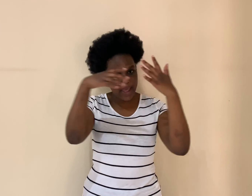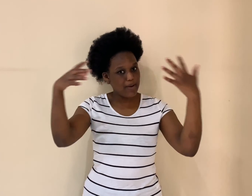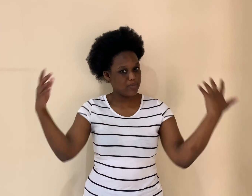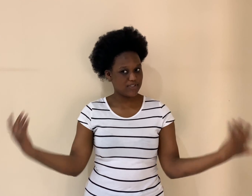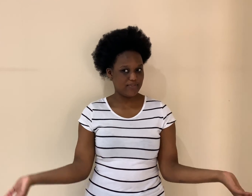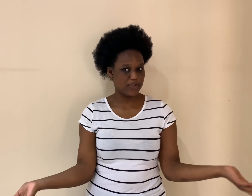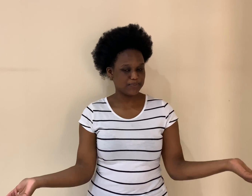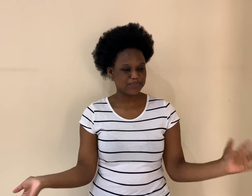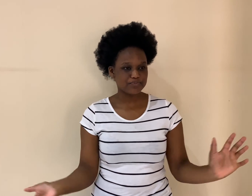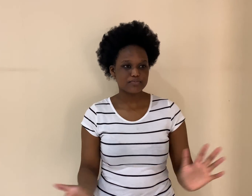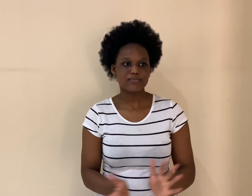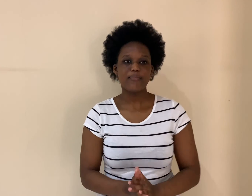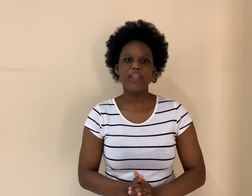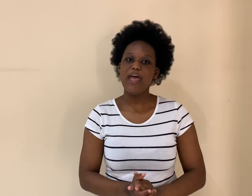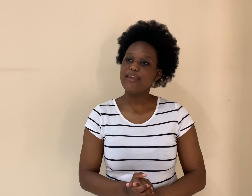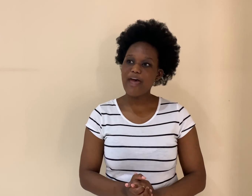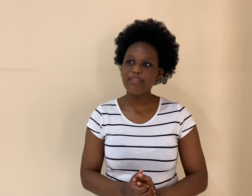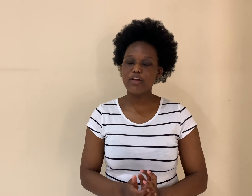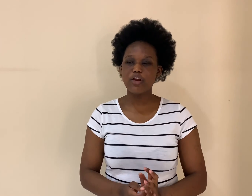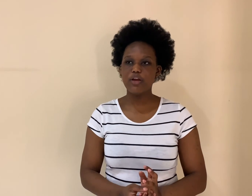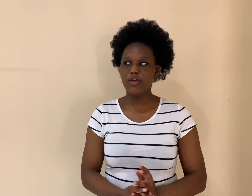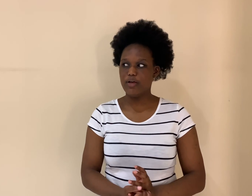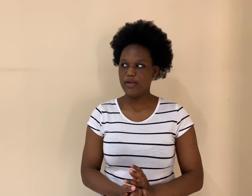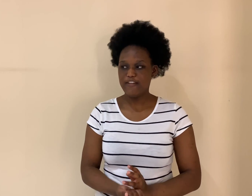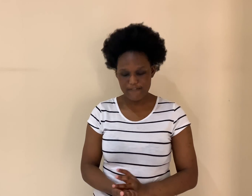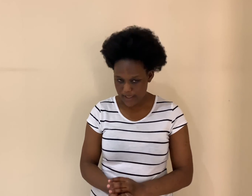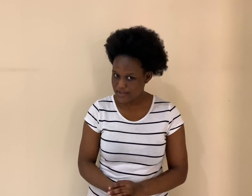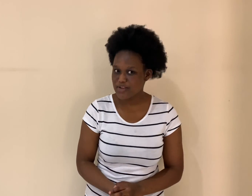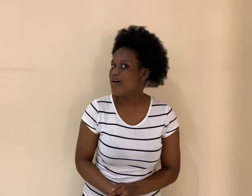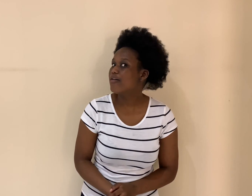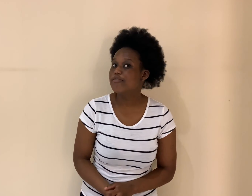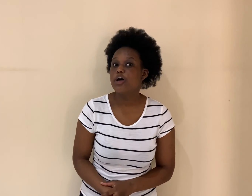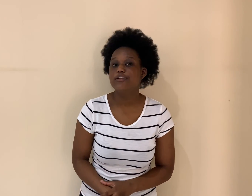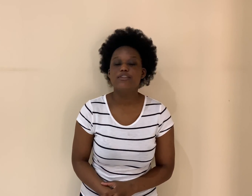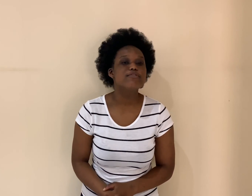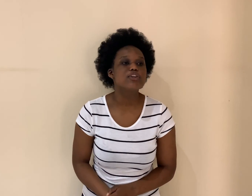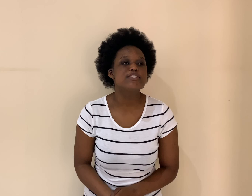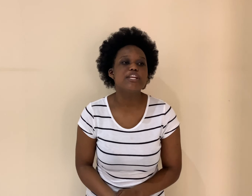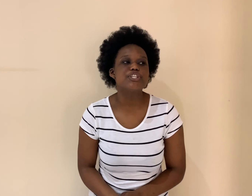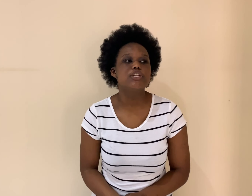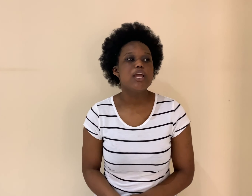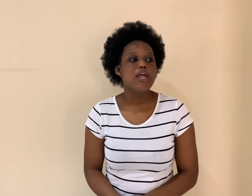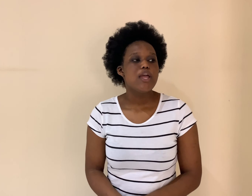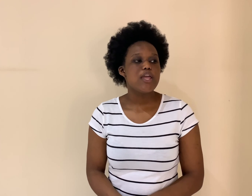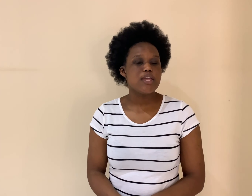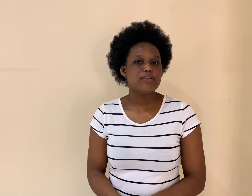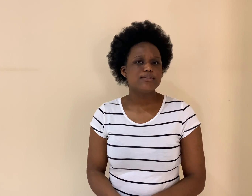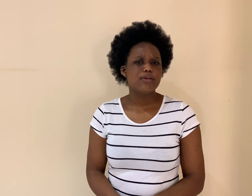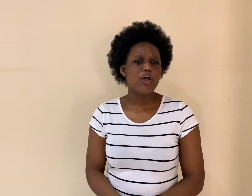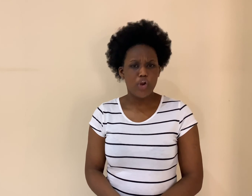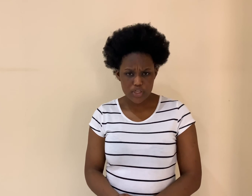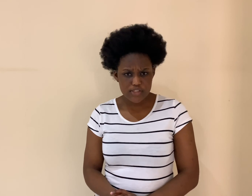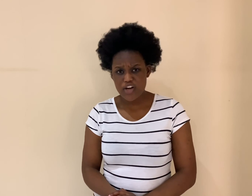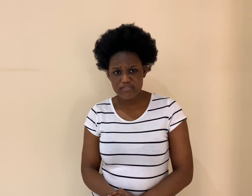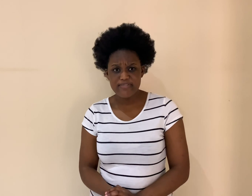atmosphere. Another effect of deforestation is loss of